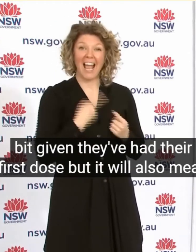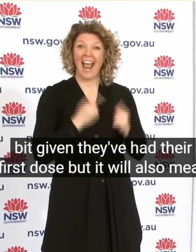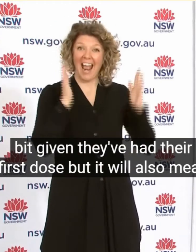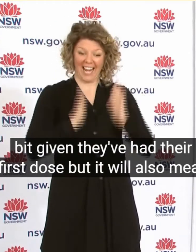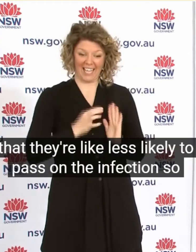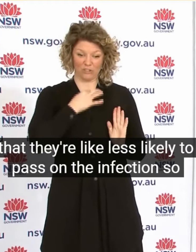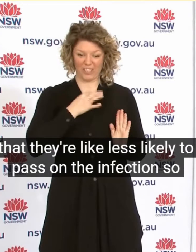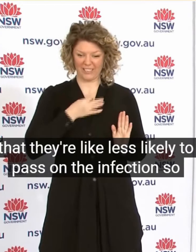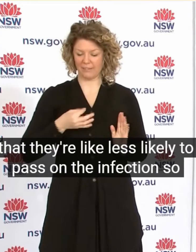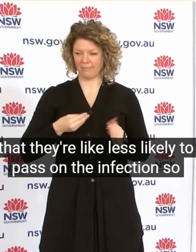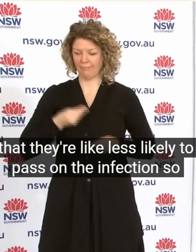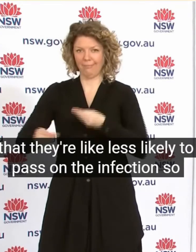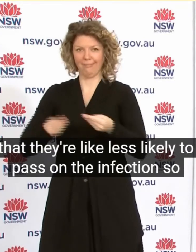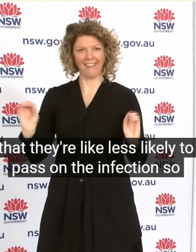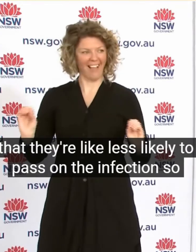That Massive